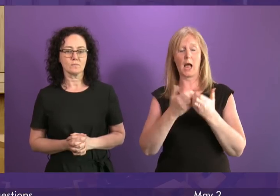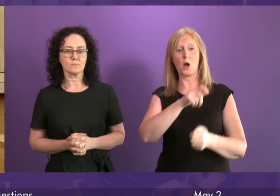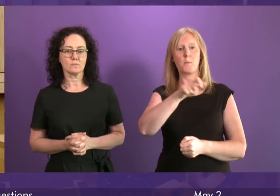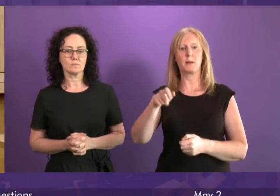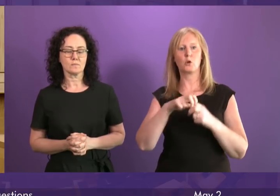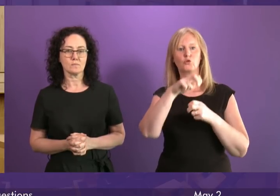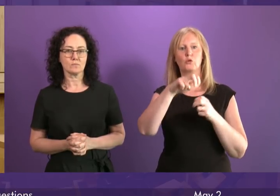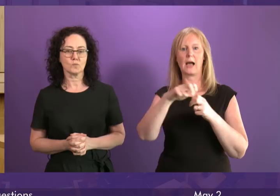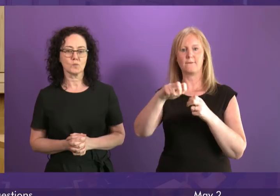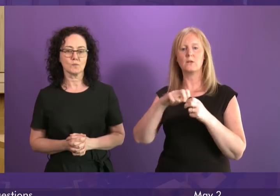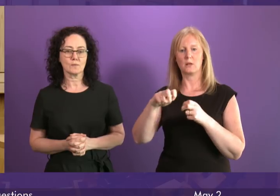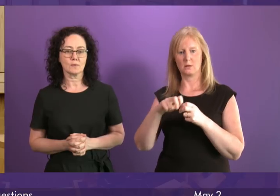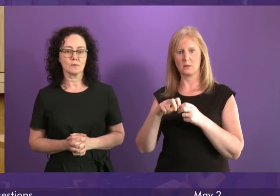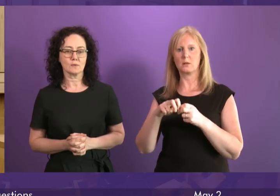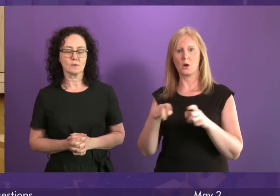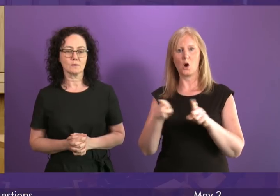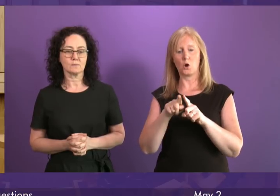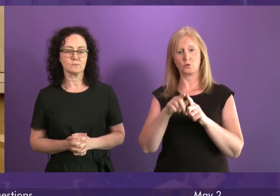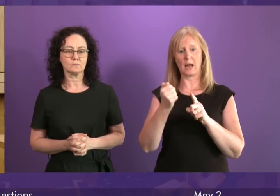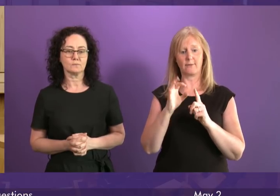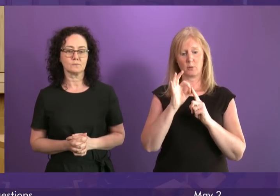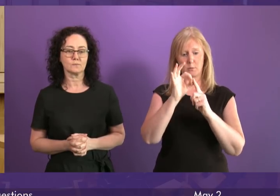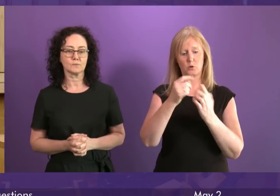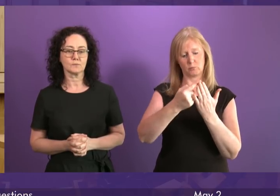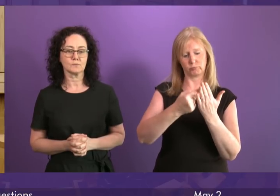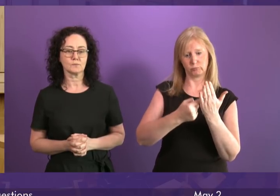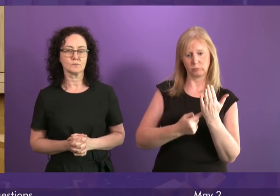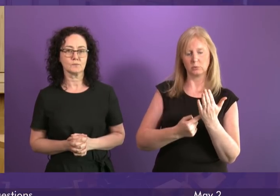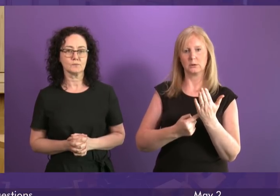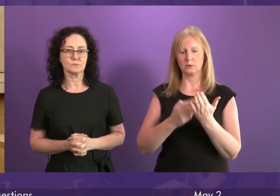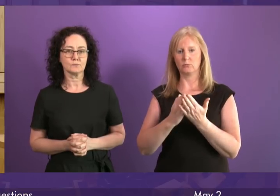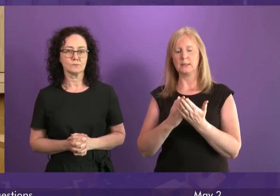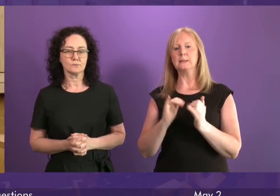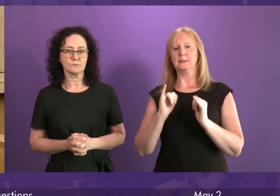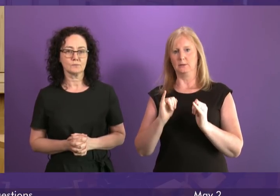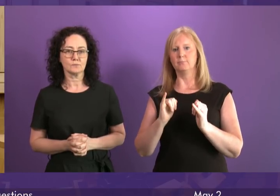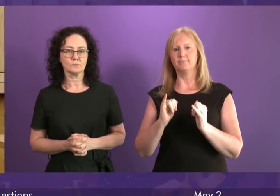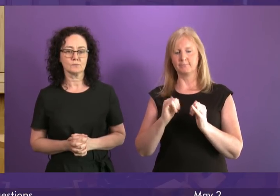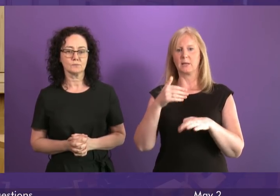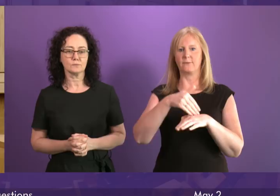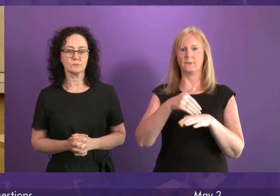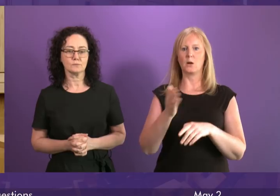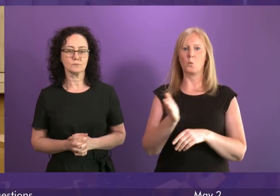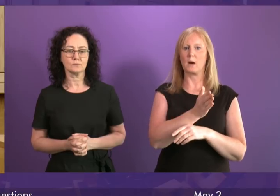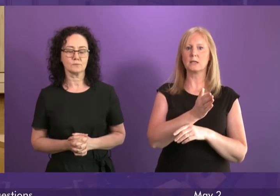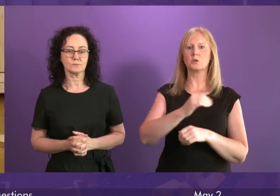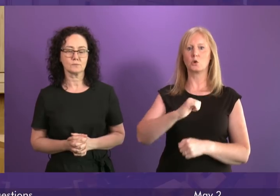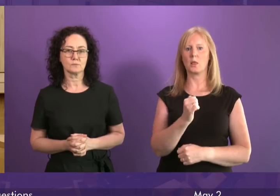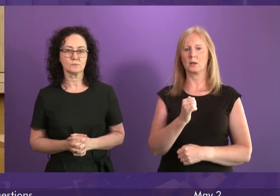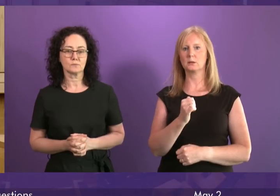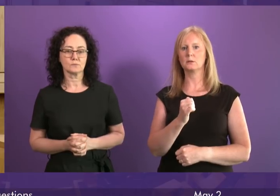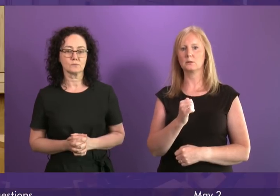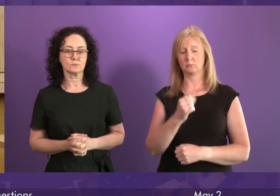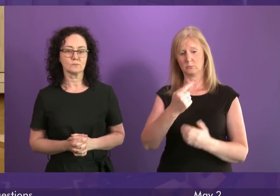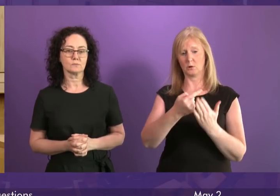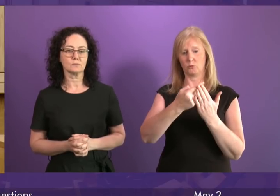but also offers a number of proposals which offer real economic upside to the entire west of Scotland First Minister I think this